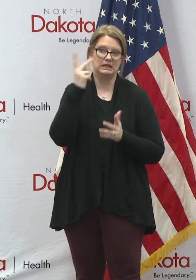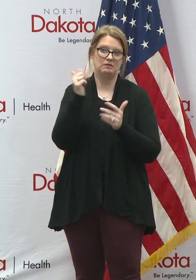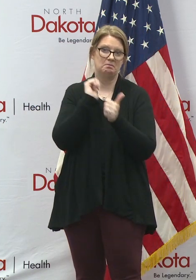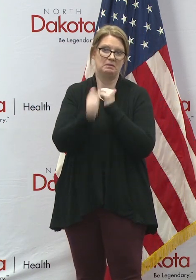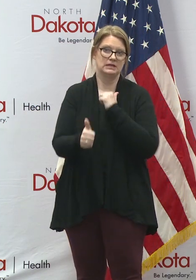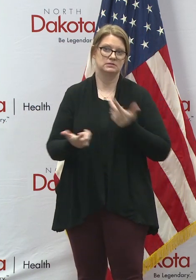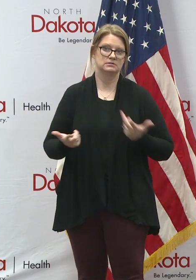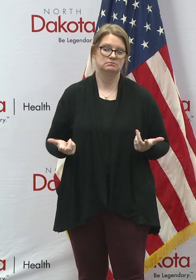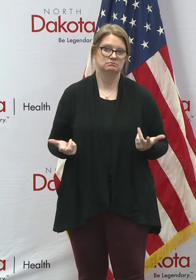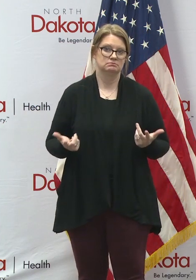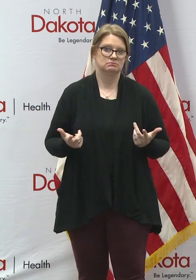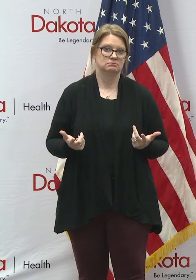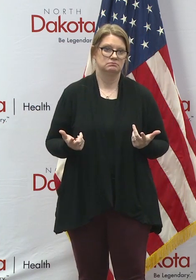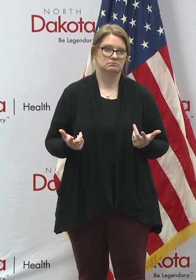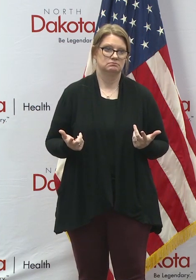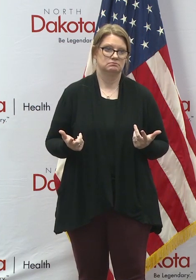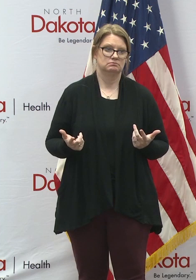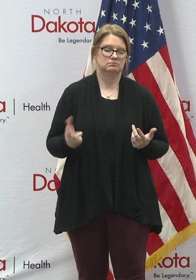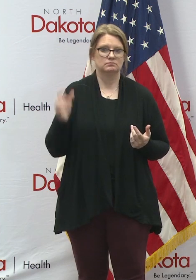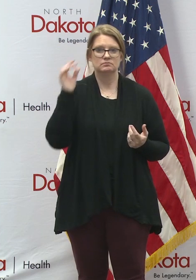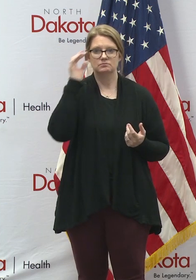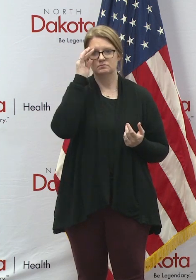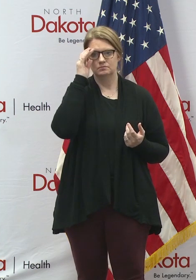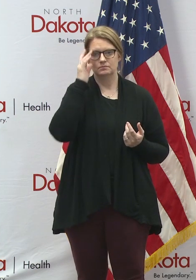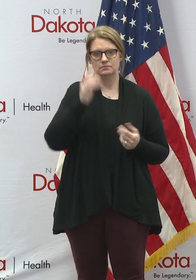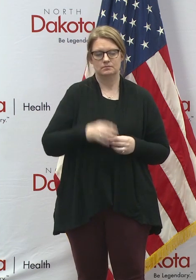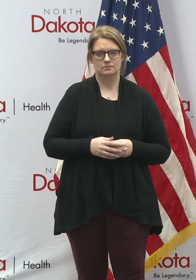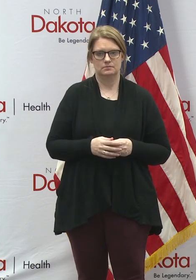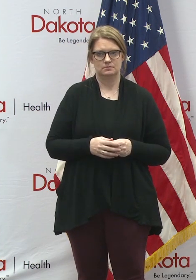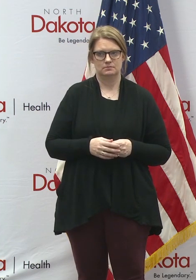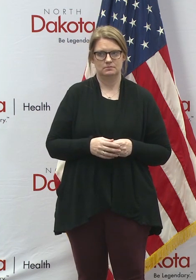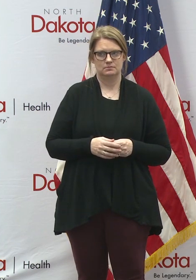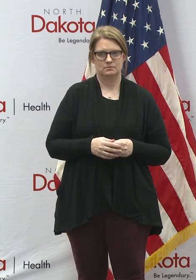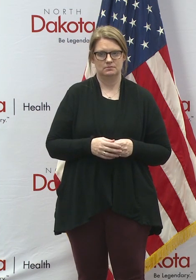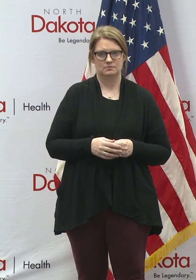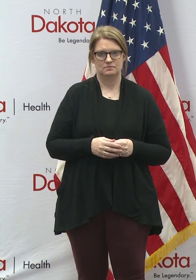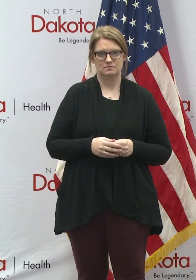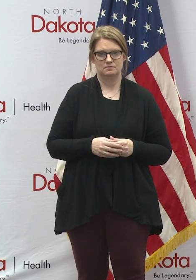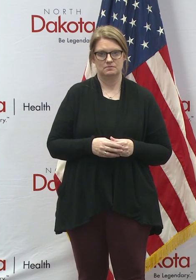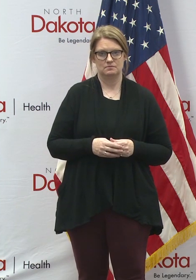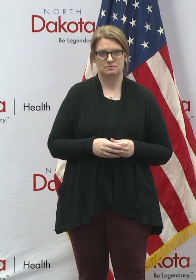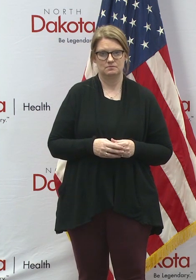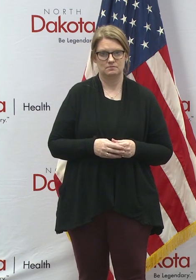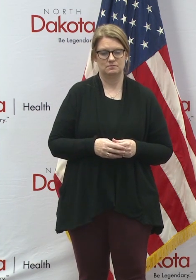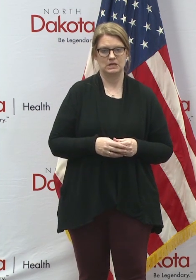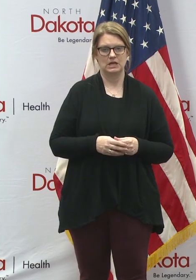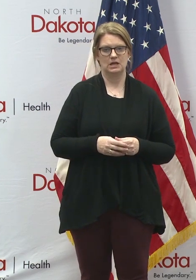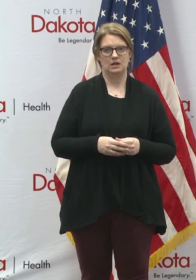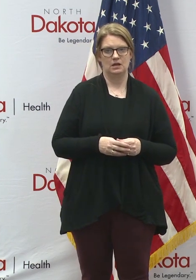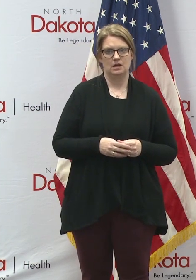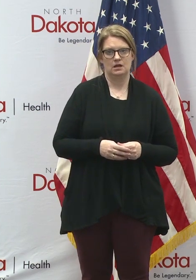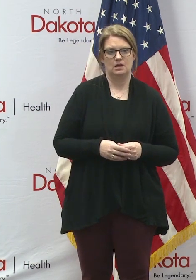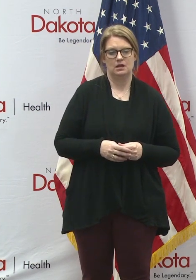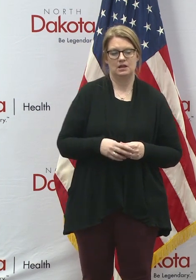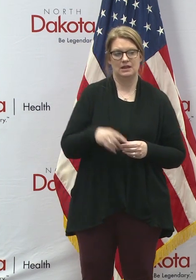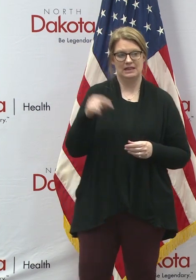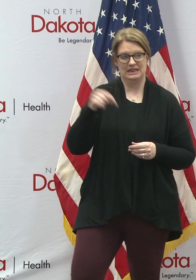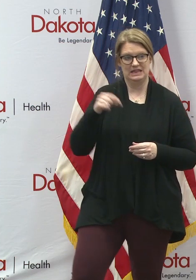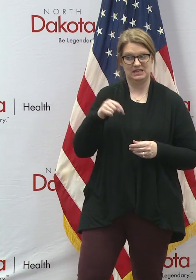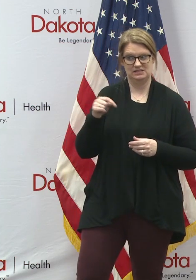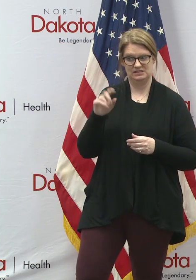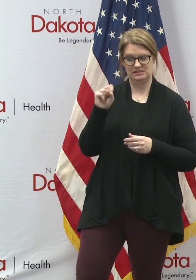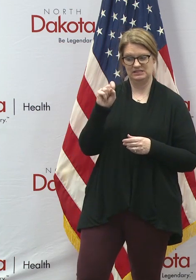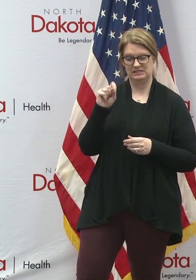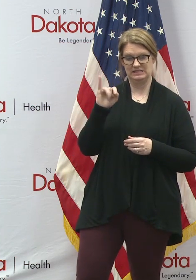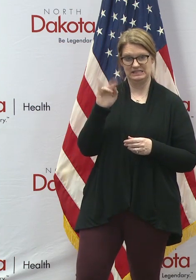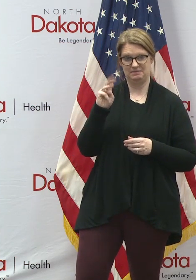But I think it's going to be a this is a this stimulus package that